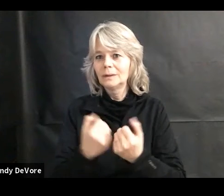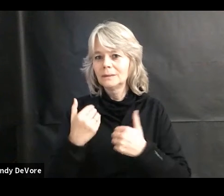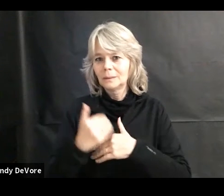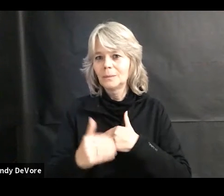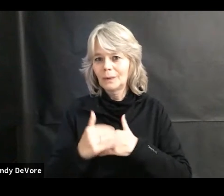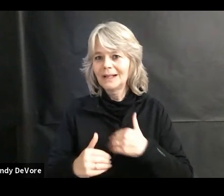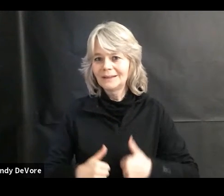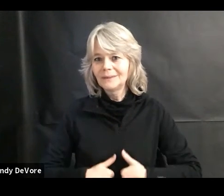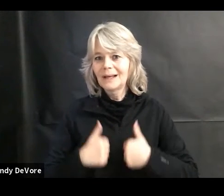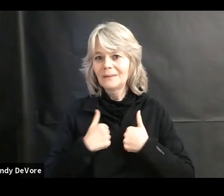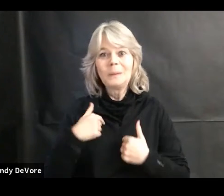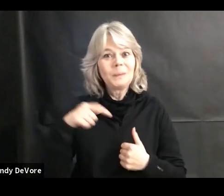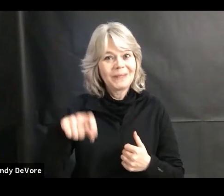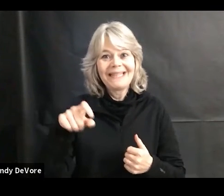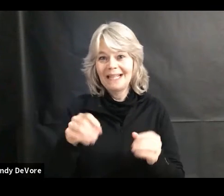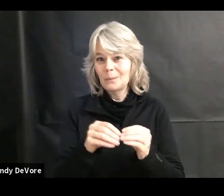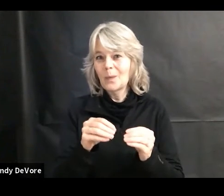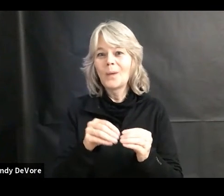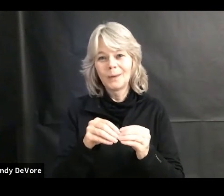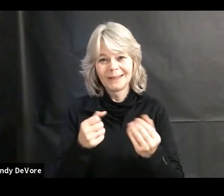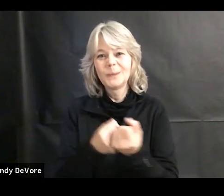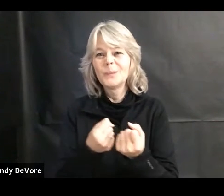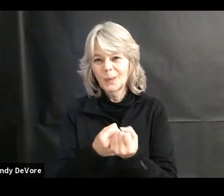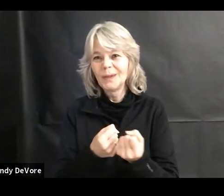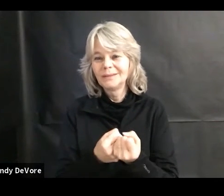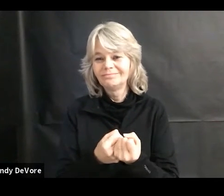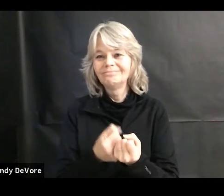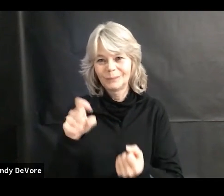we need more people to help support what we're doing here at Bread of Life.